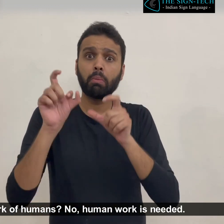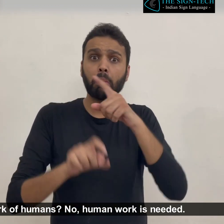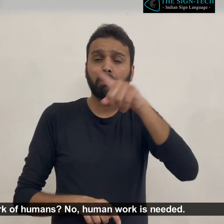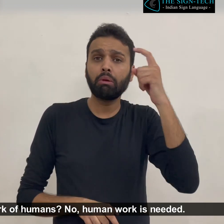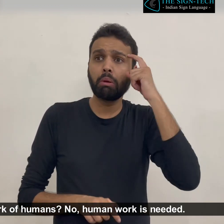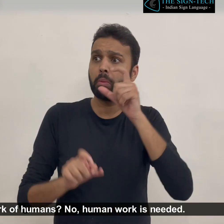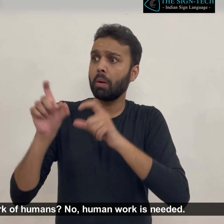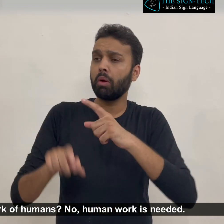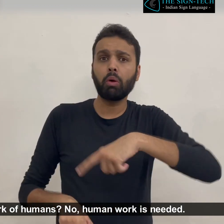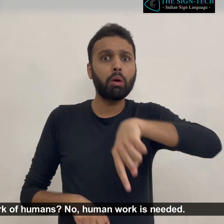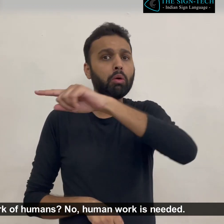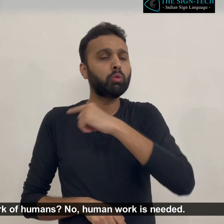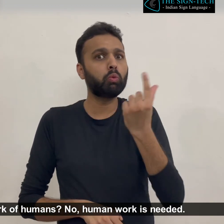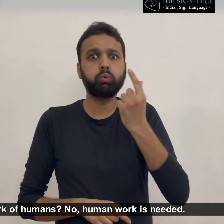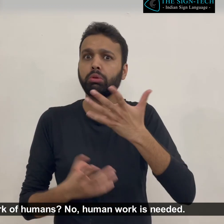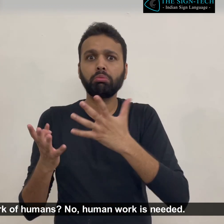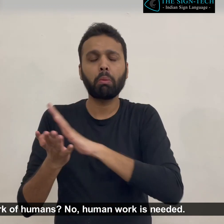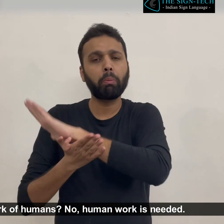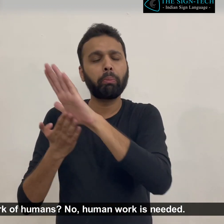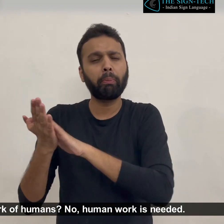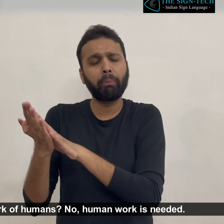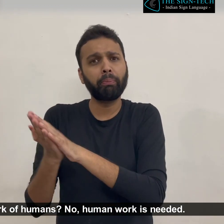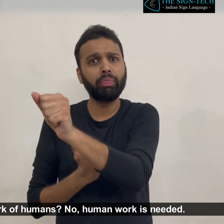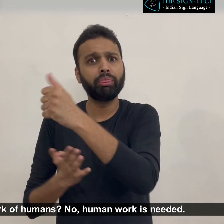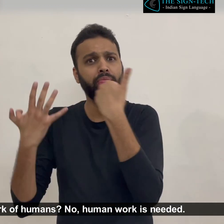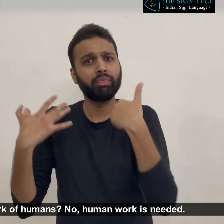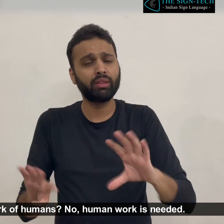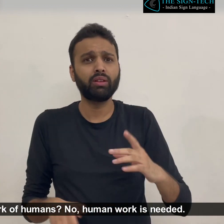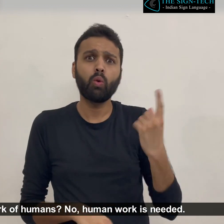So, is there no work of humans? No, human work is needed.